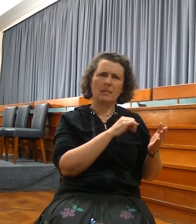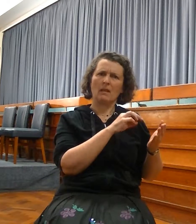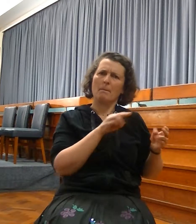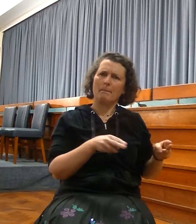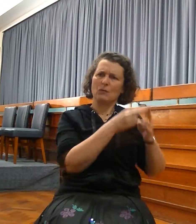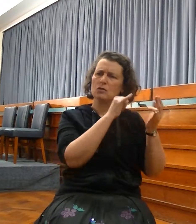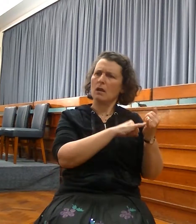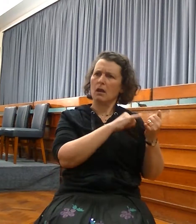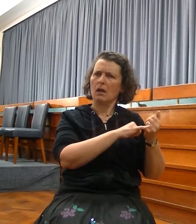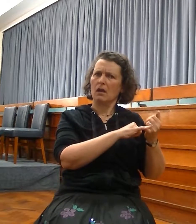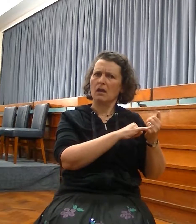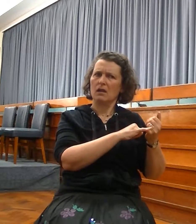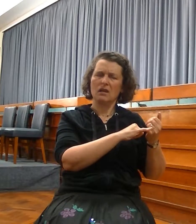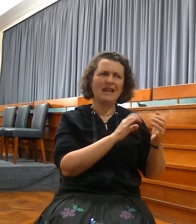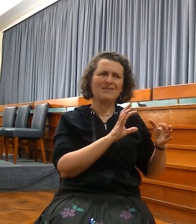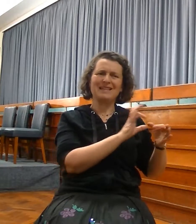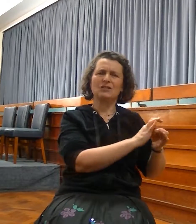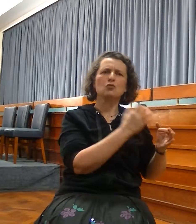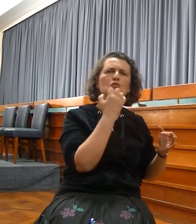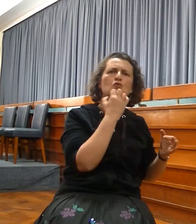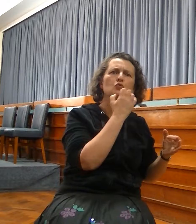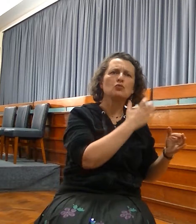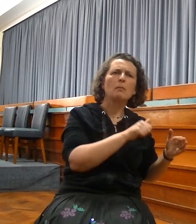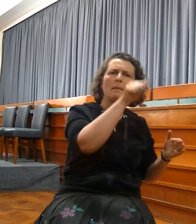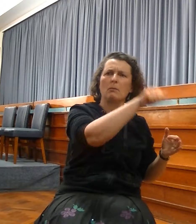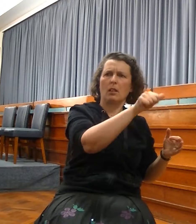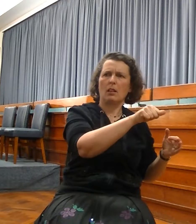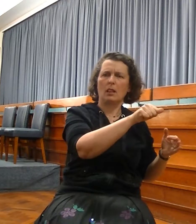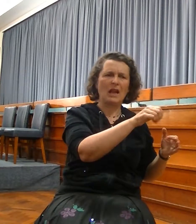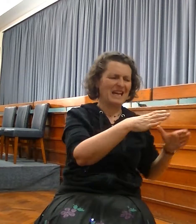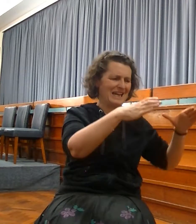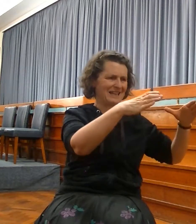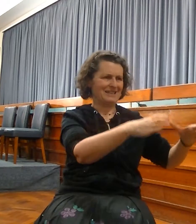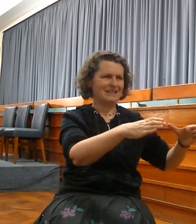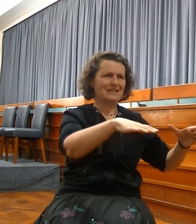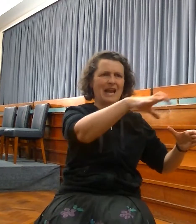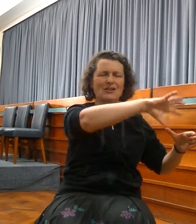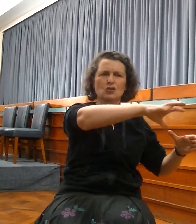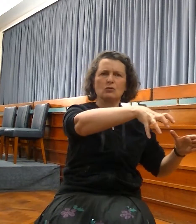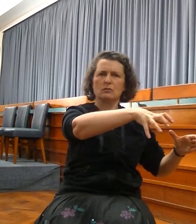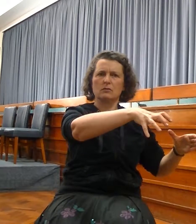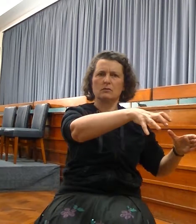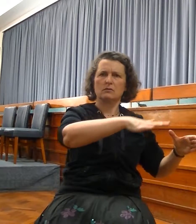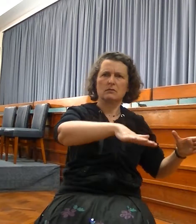a national covenant. That was really a works covenant. But this is a covenant of grace.